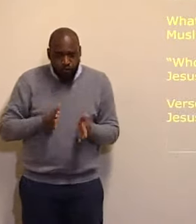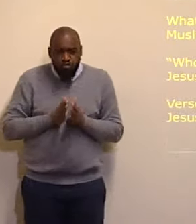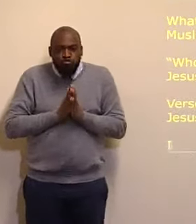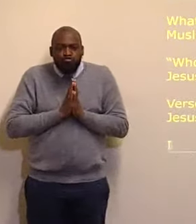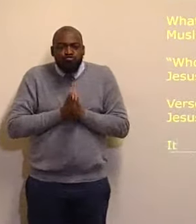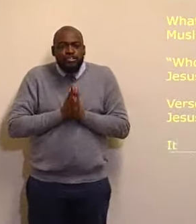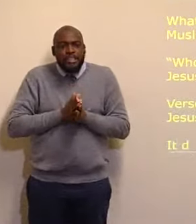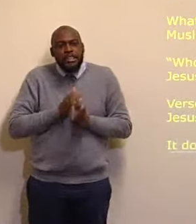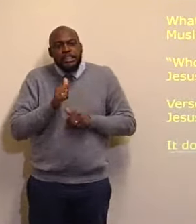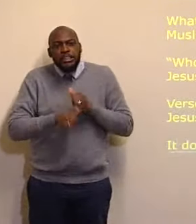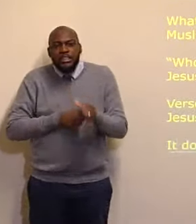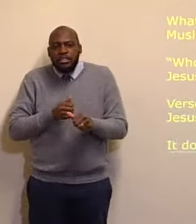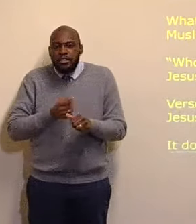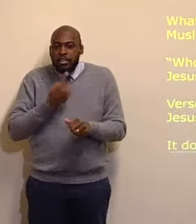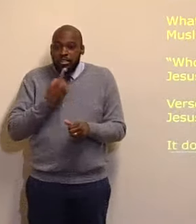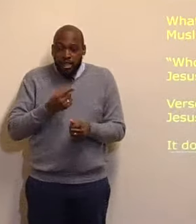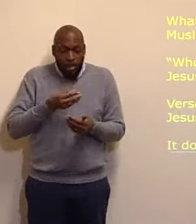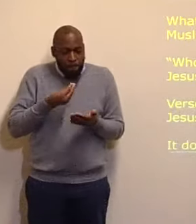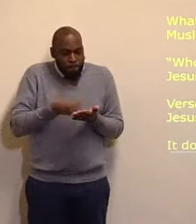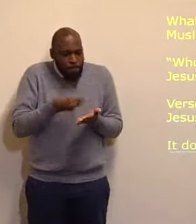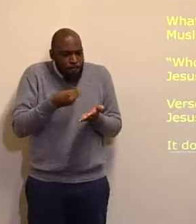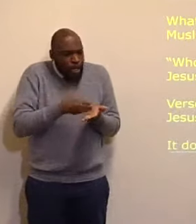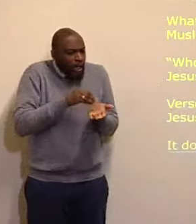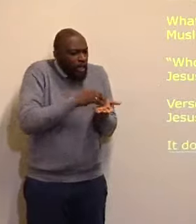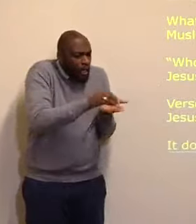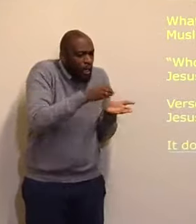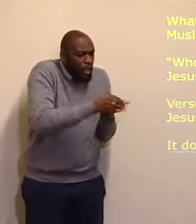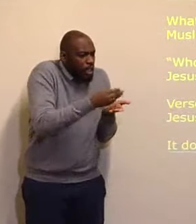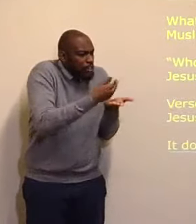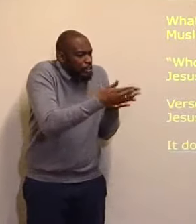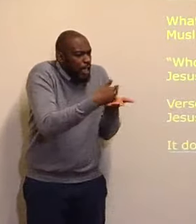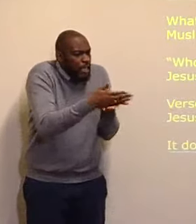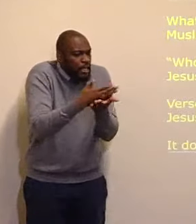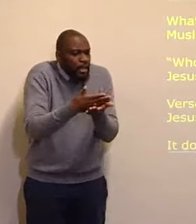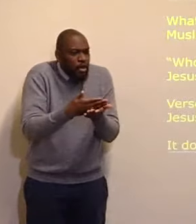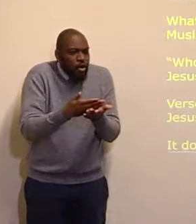arms, it doesn't say, fear God, it doesn't say, pray,